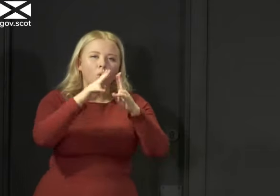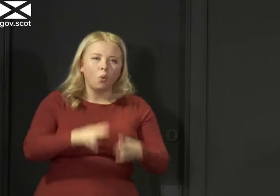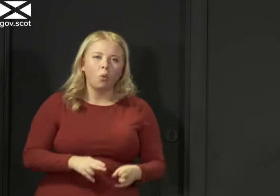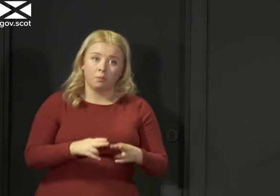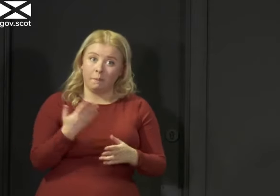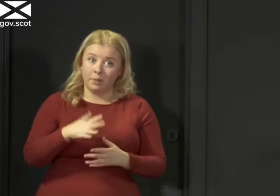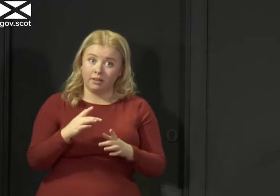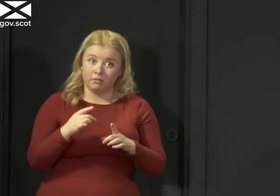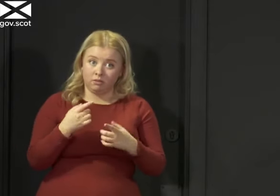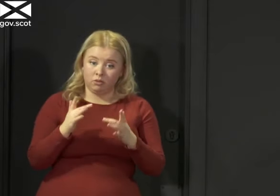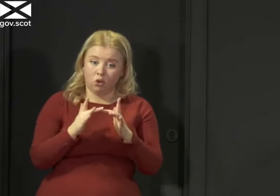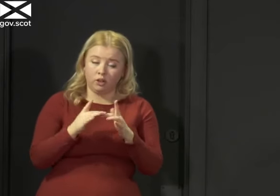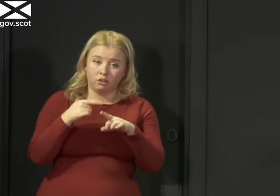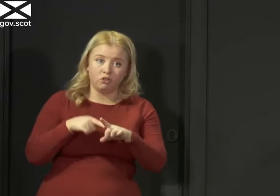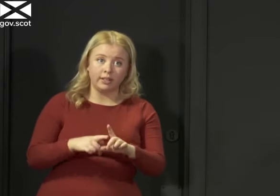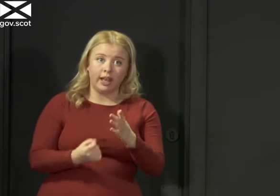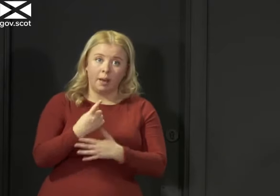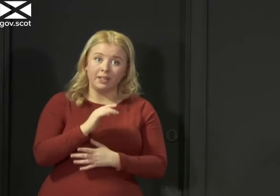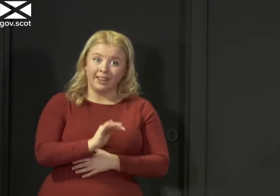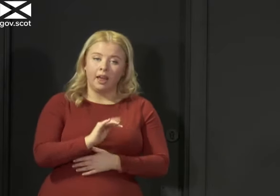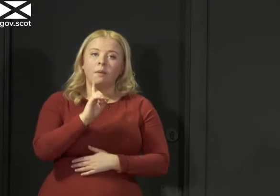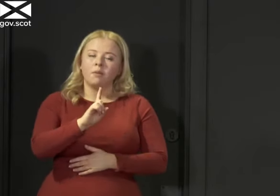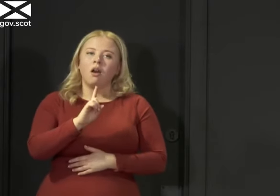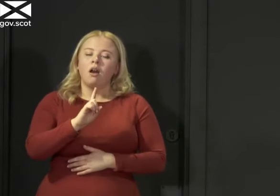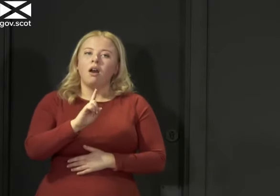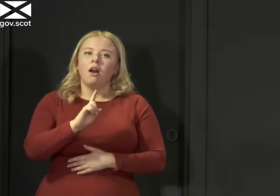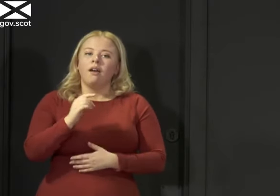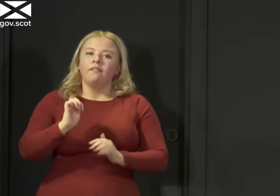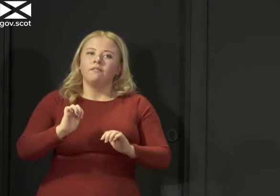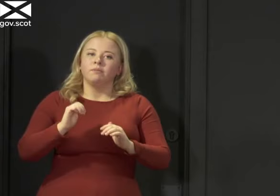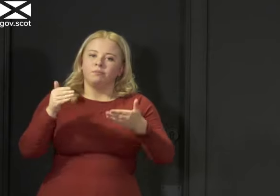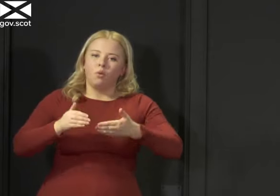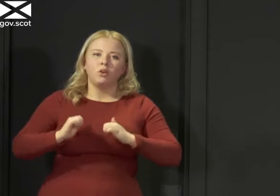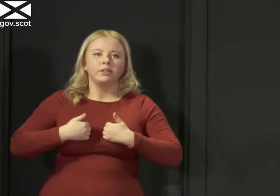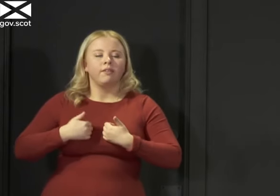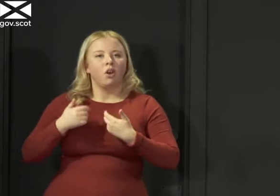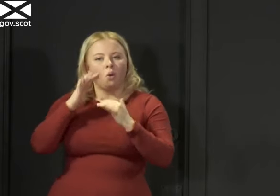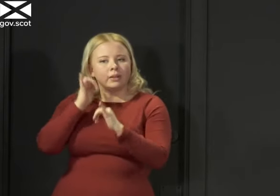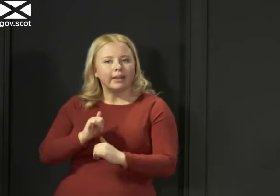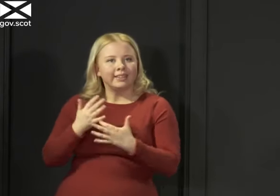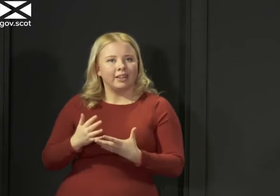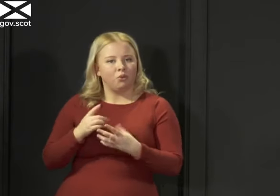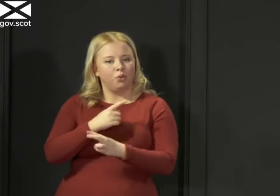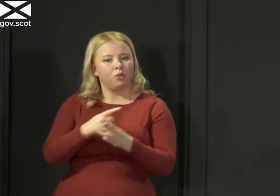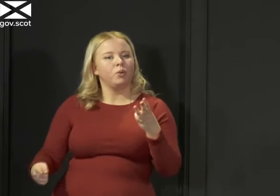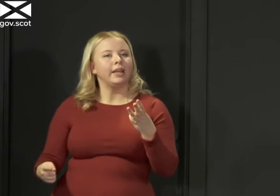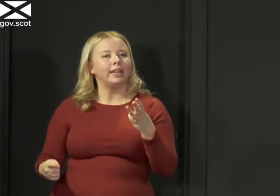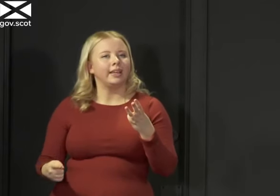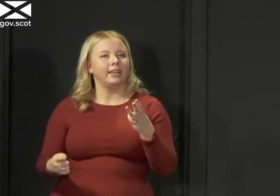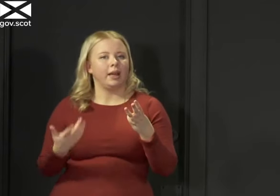testing, and contact tracing happening there. But the focus of our testing right now is on the three priorities that I set out in my